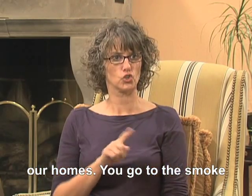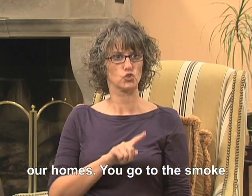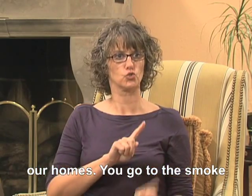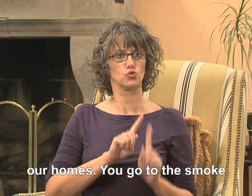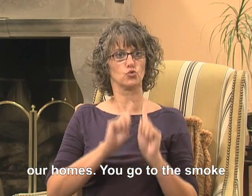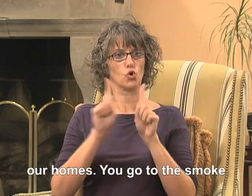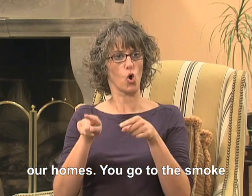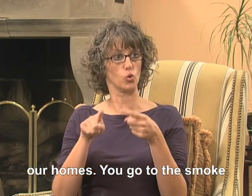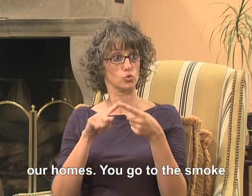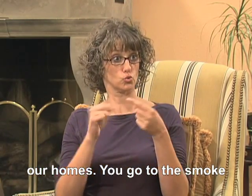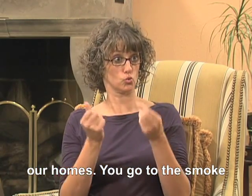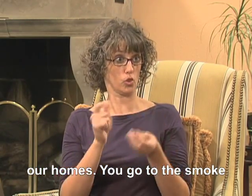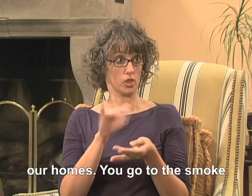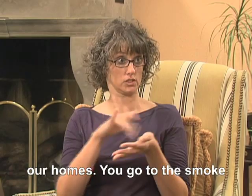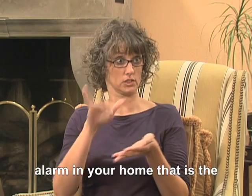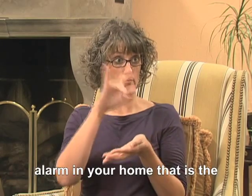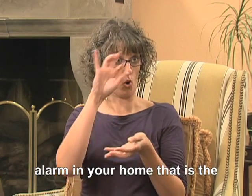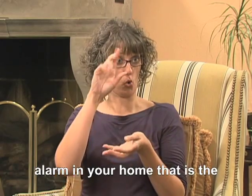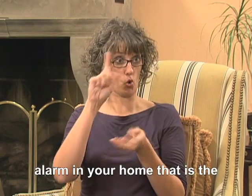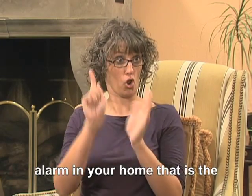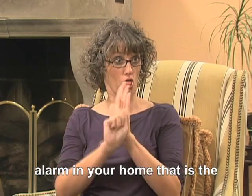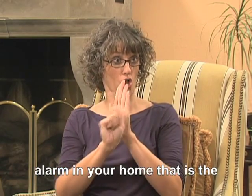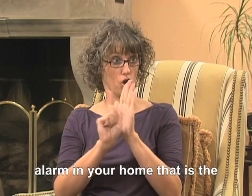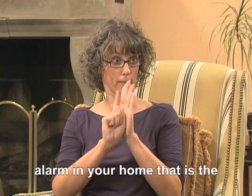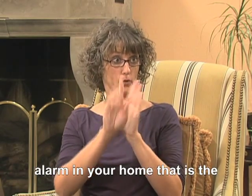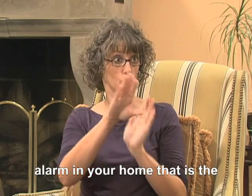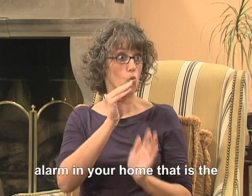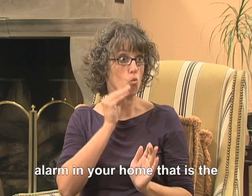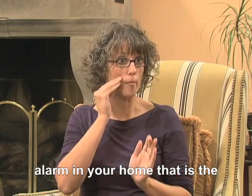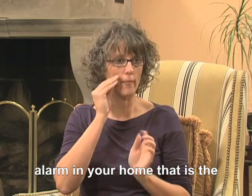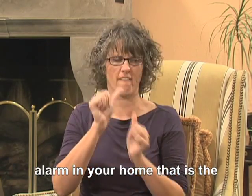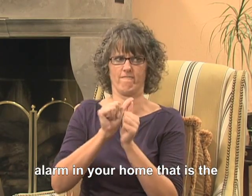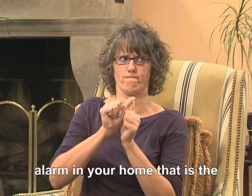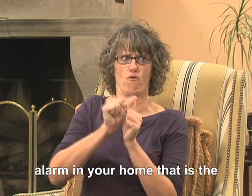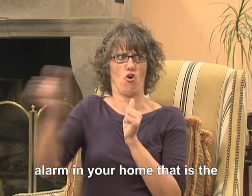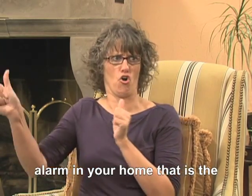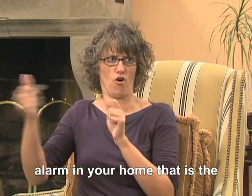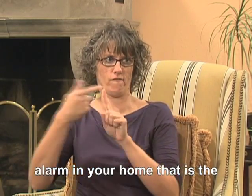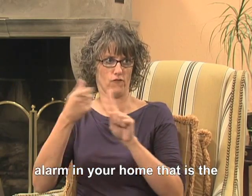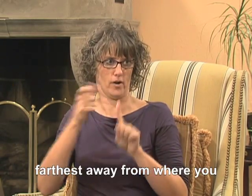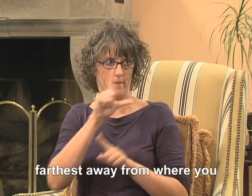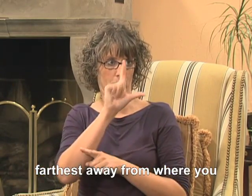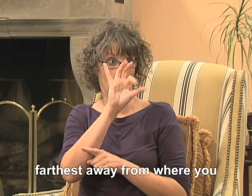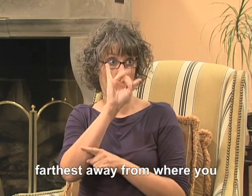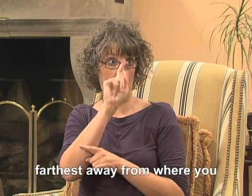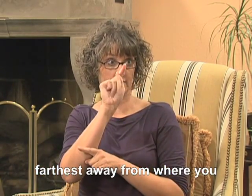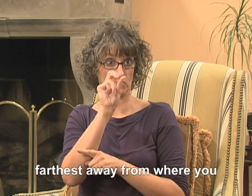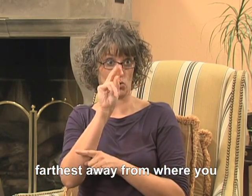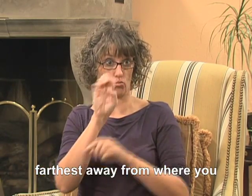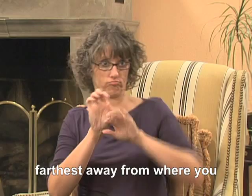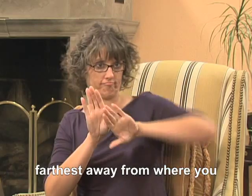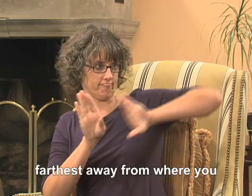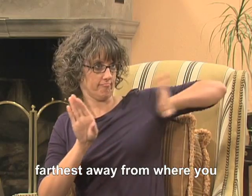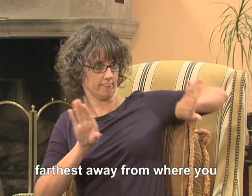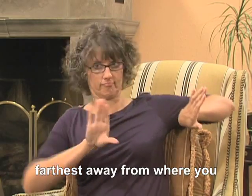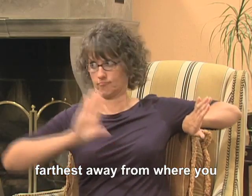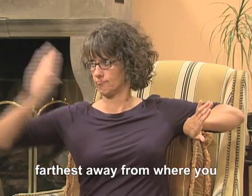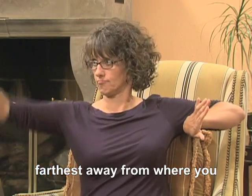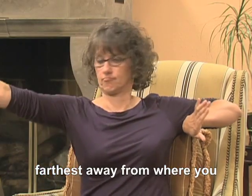You go to the smoke alarm in your home that is the farthest away from where you sleep